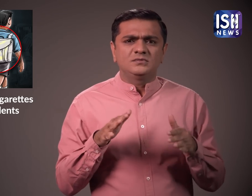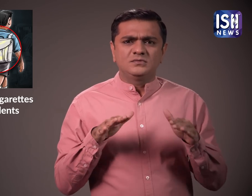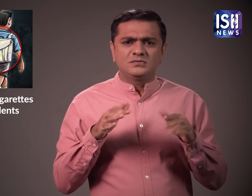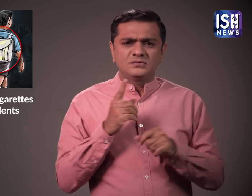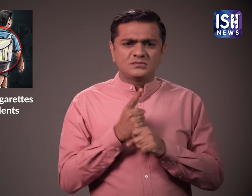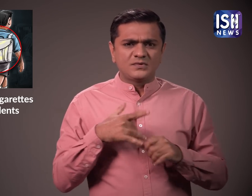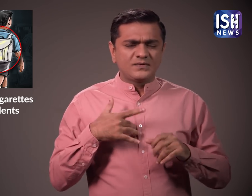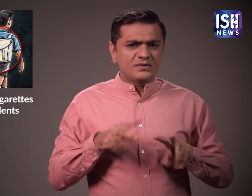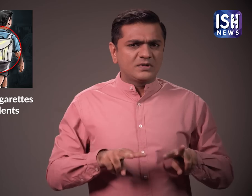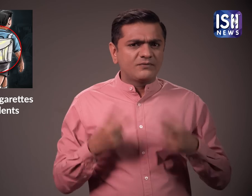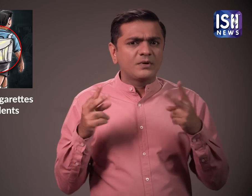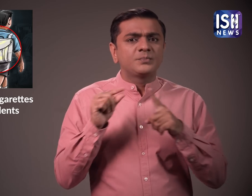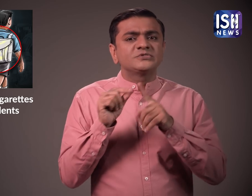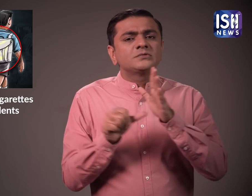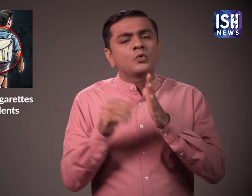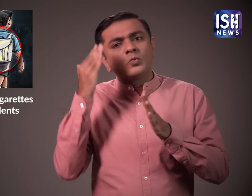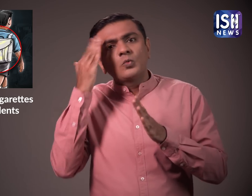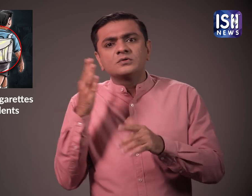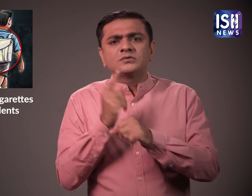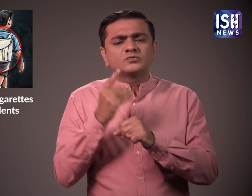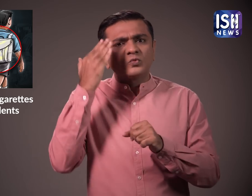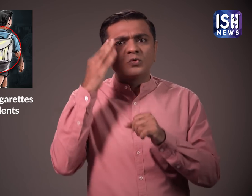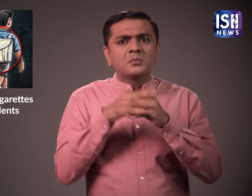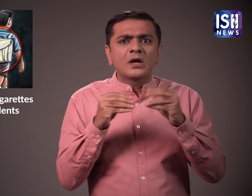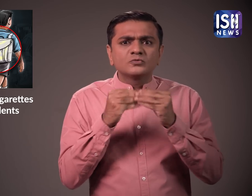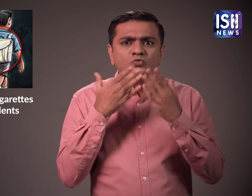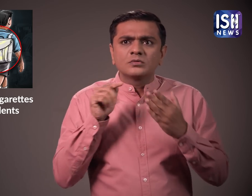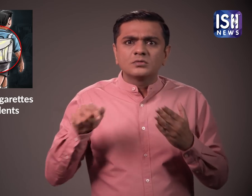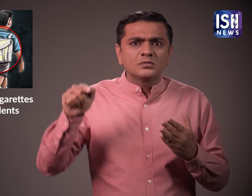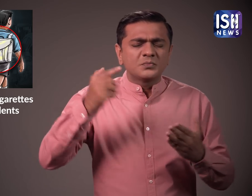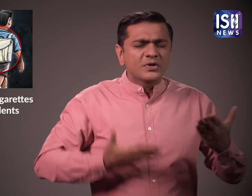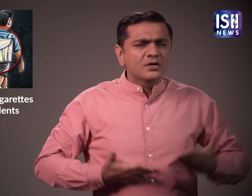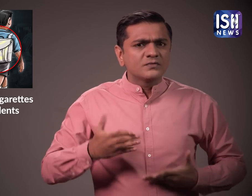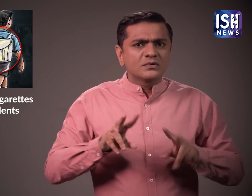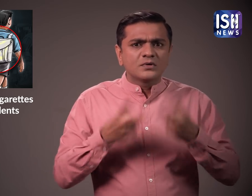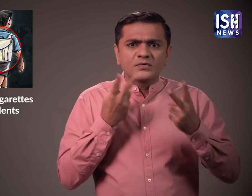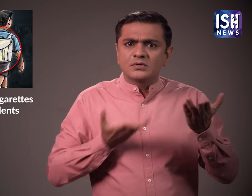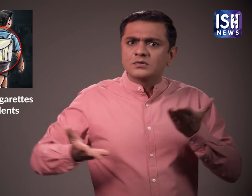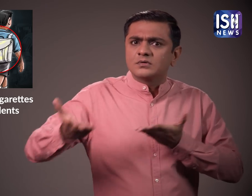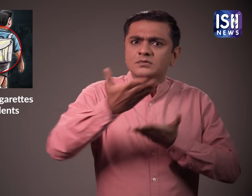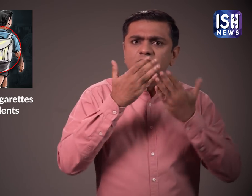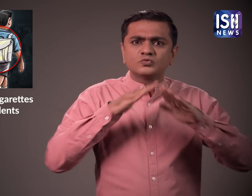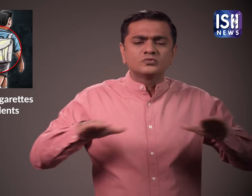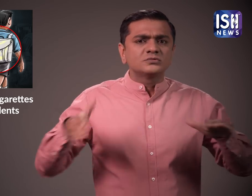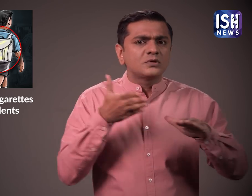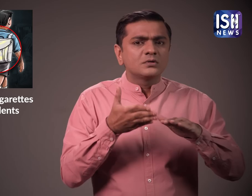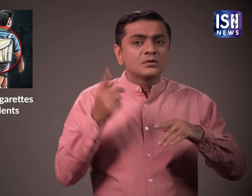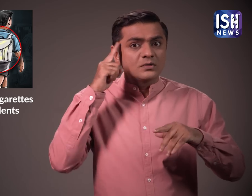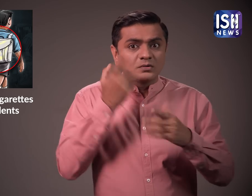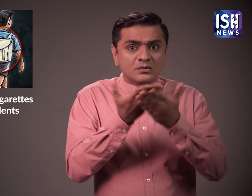Principals and teachers started observing that students were behaving very badly across Bengaluru. Such gestures